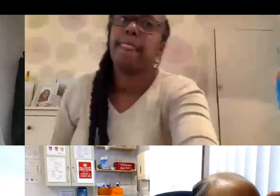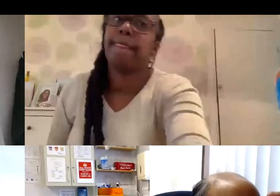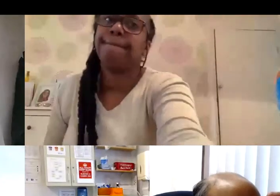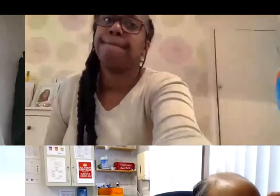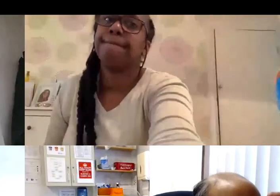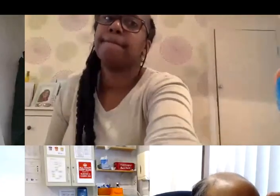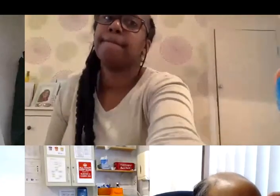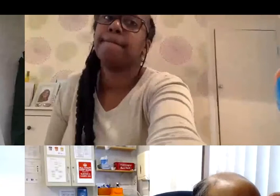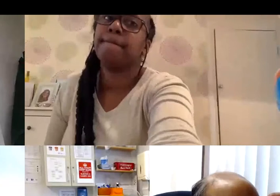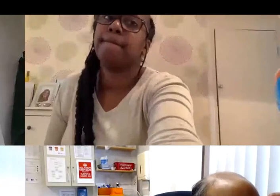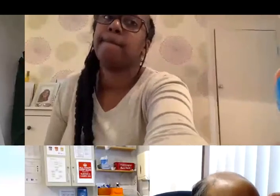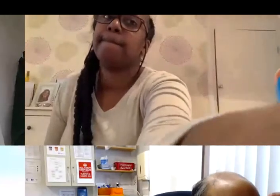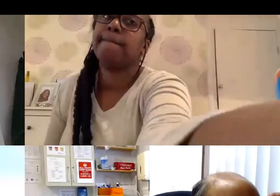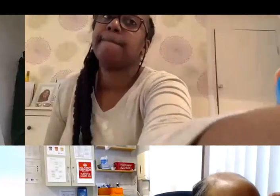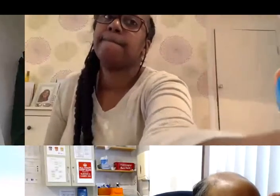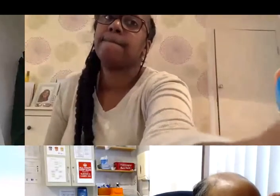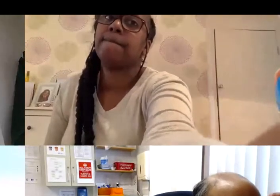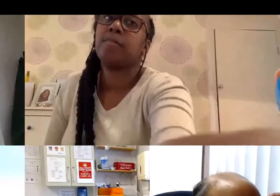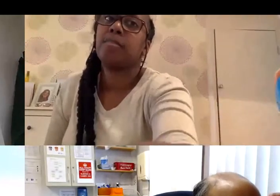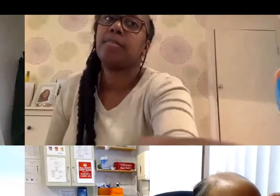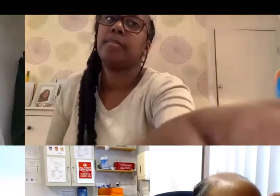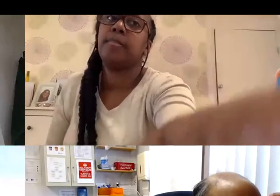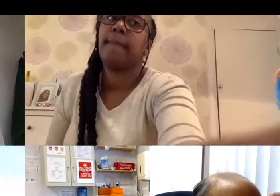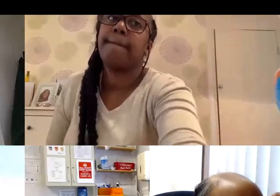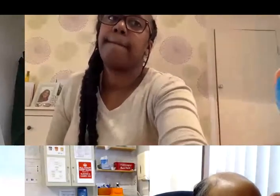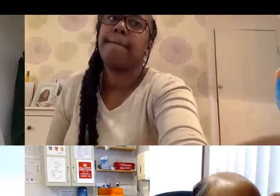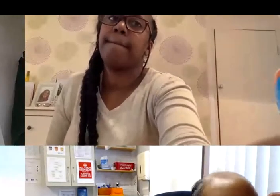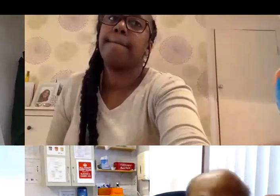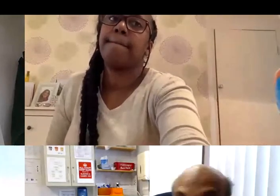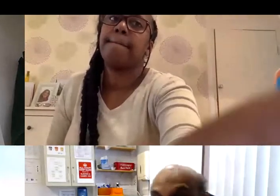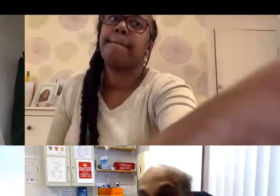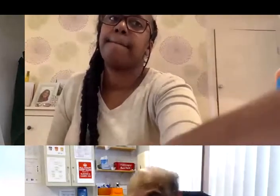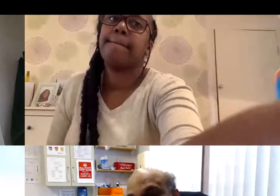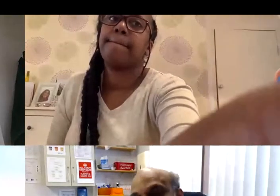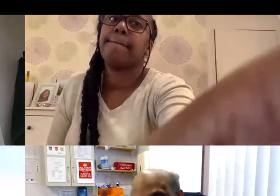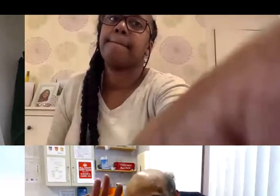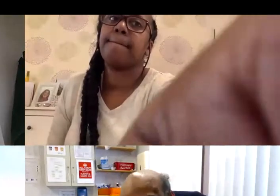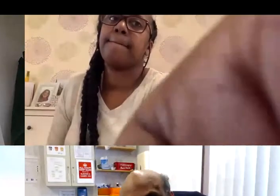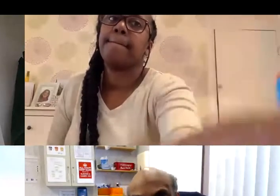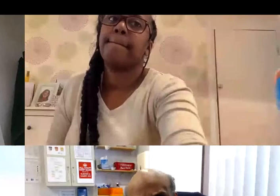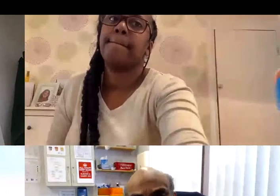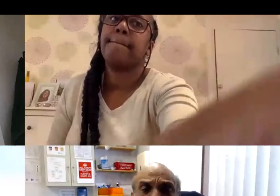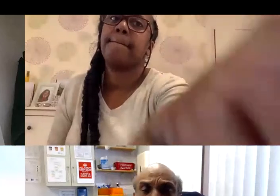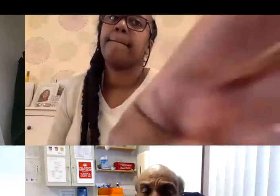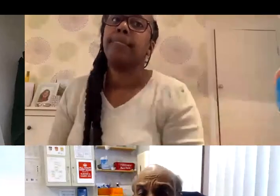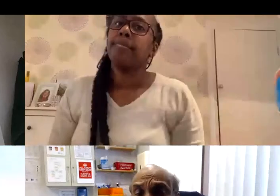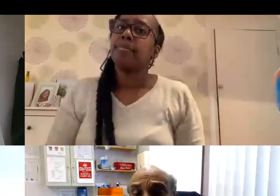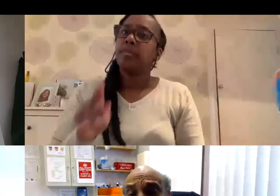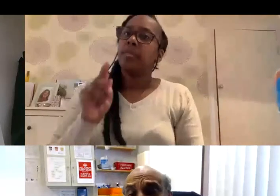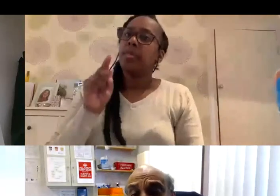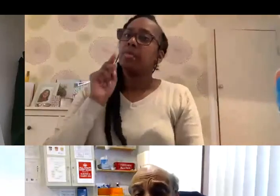On a different tack, we have had a question come in, people with concerns about fertility. Can the vaccine impact your fertility? Yes.